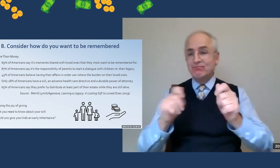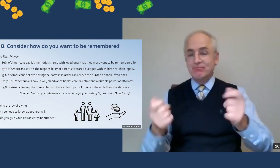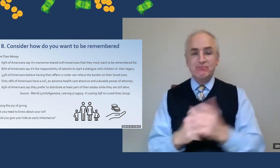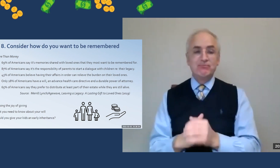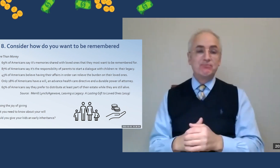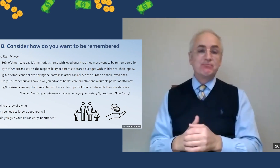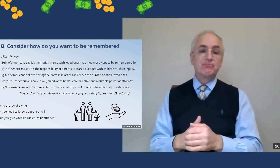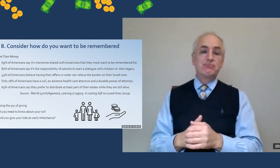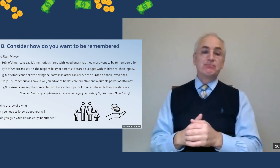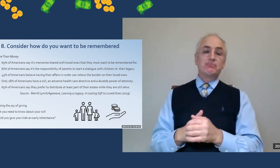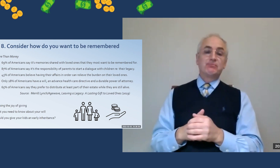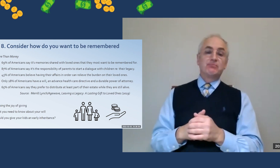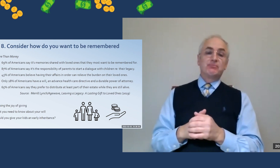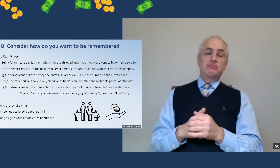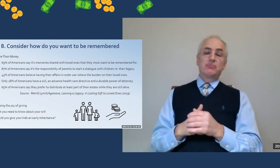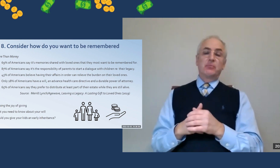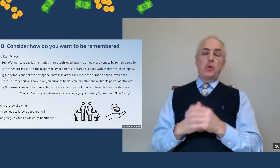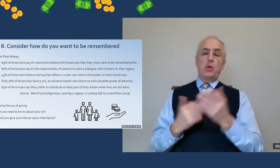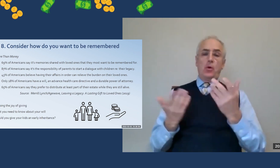You know, keep the joy of giving going.